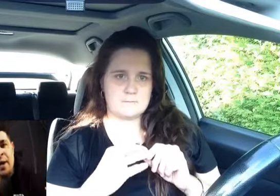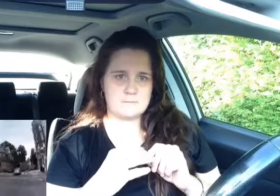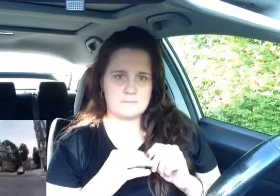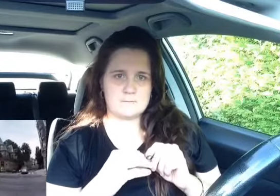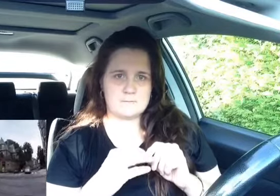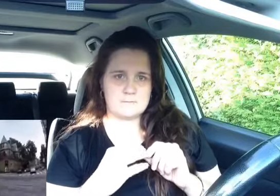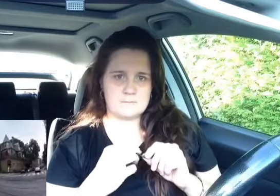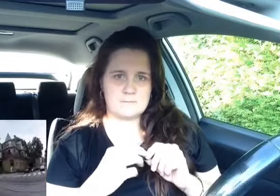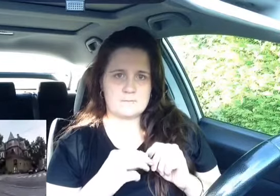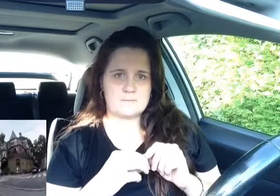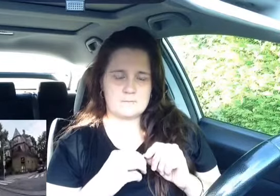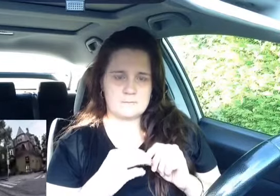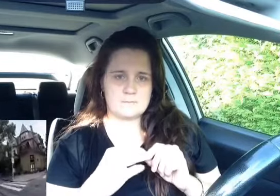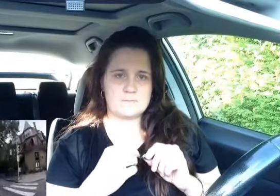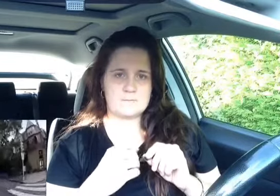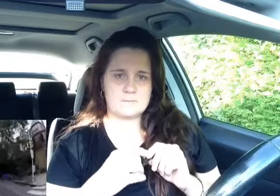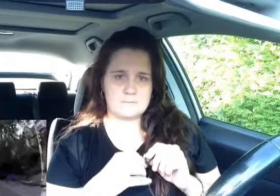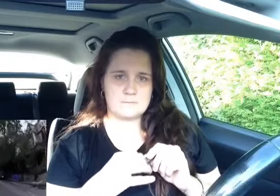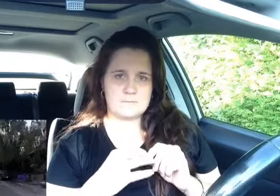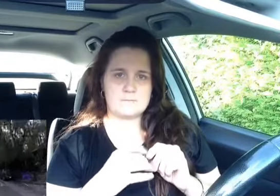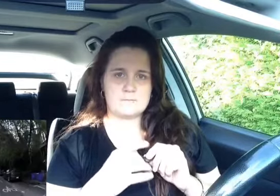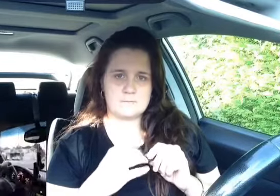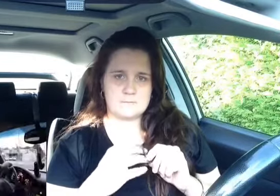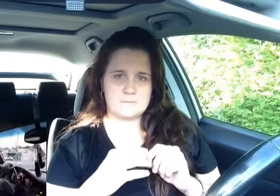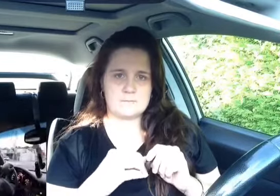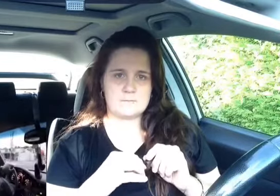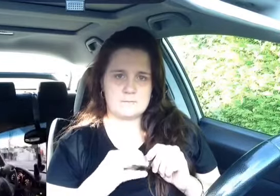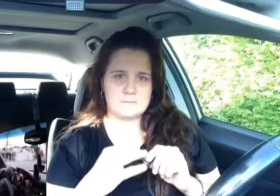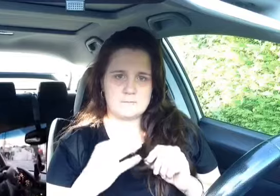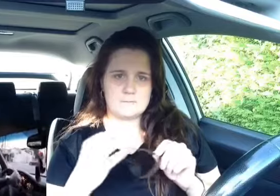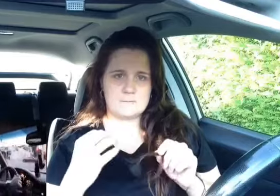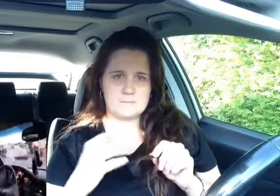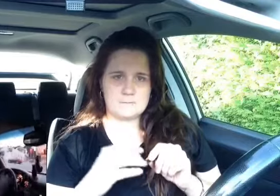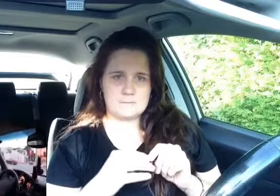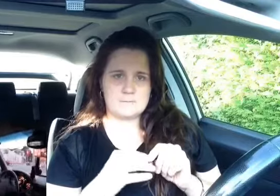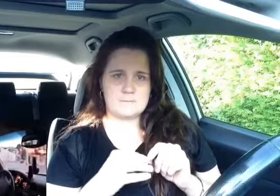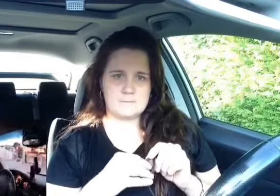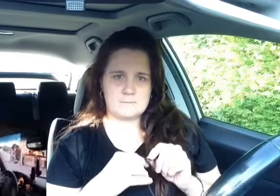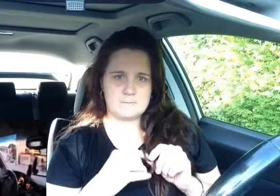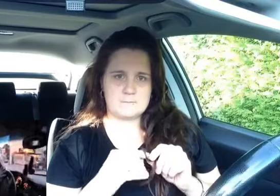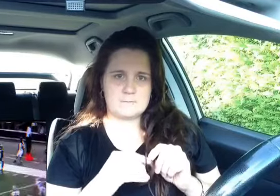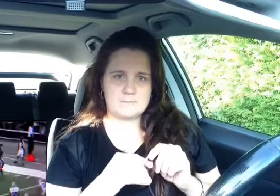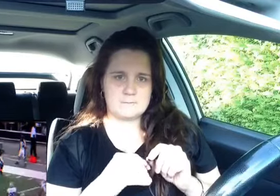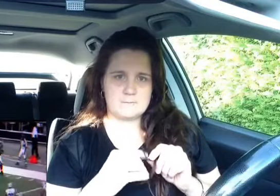know where i come from glass